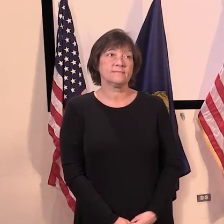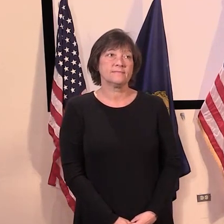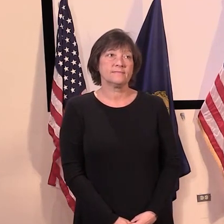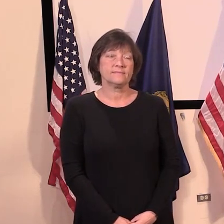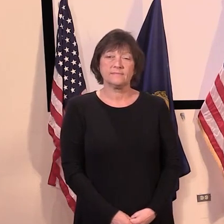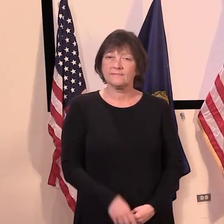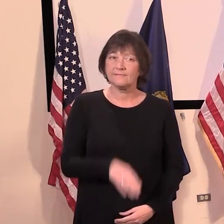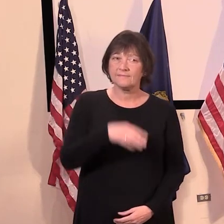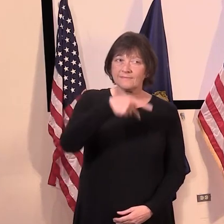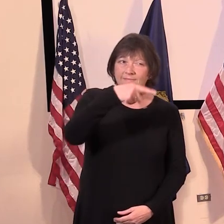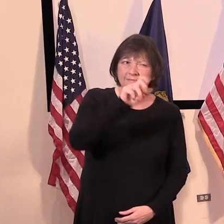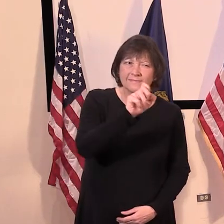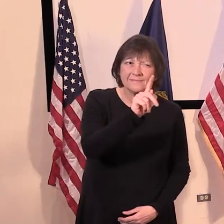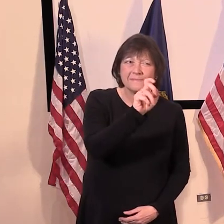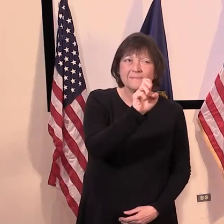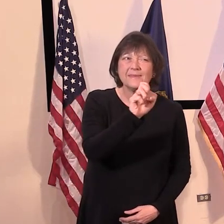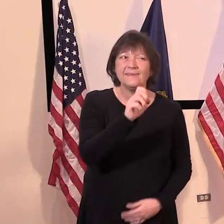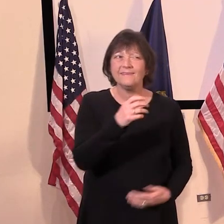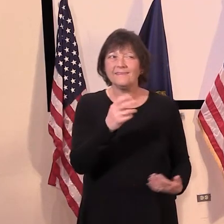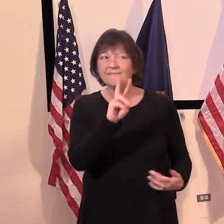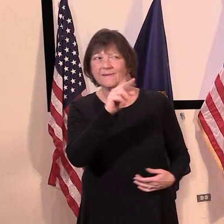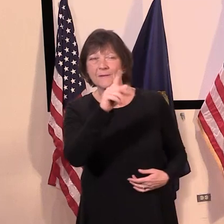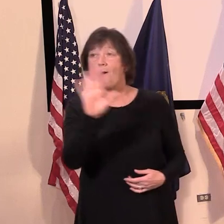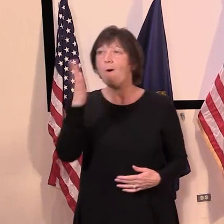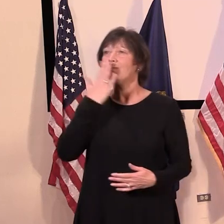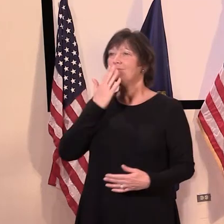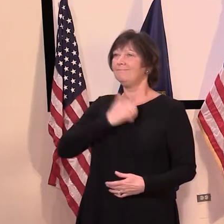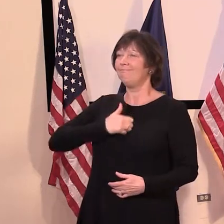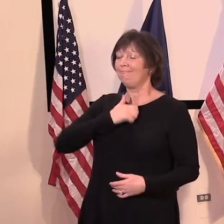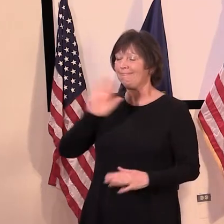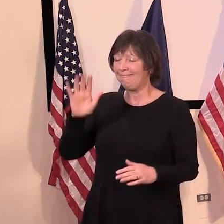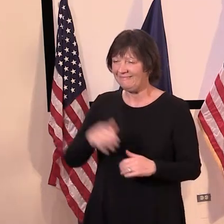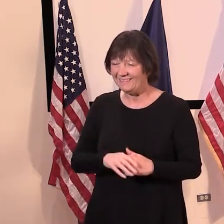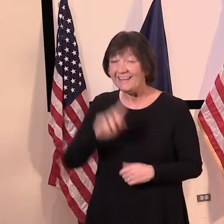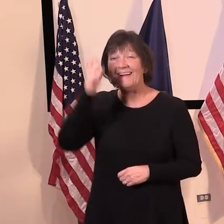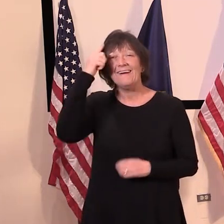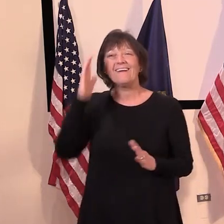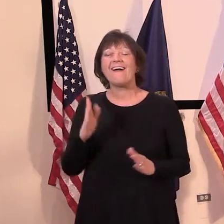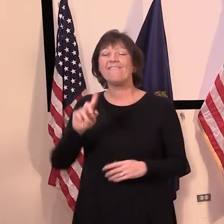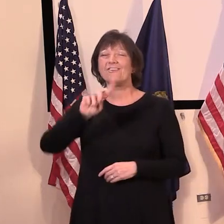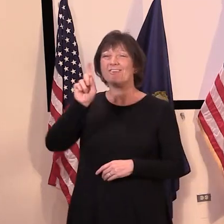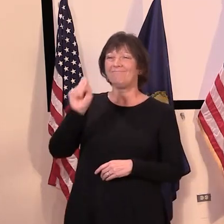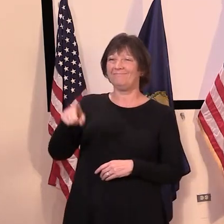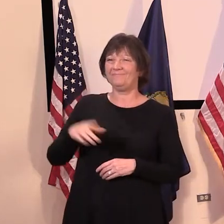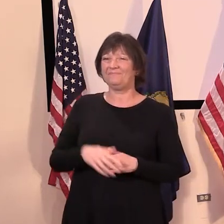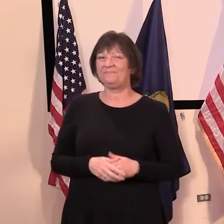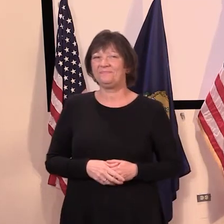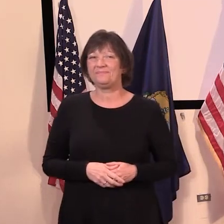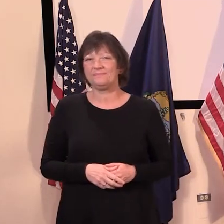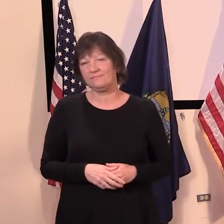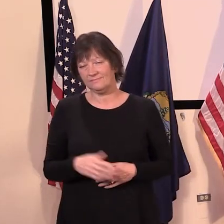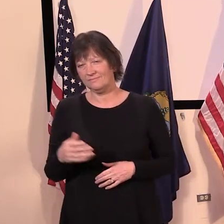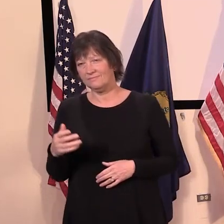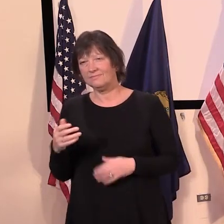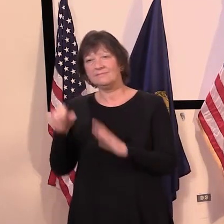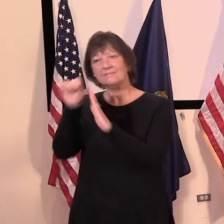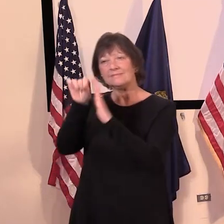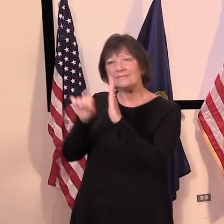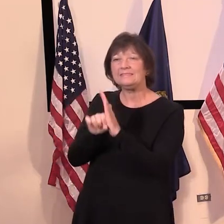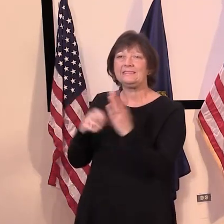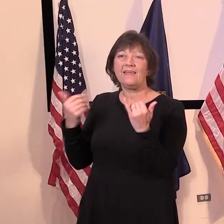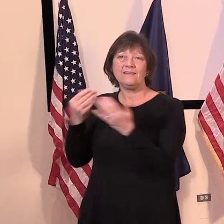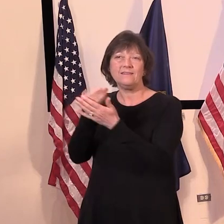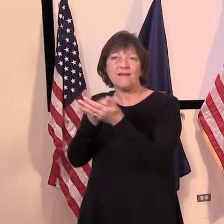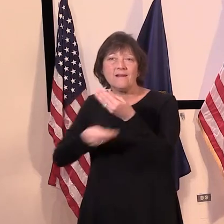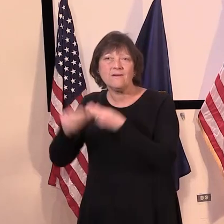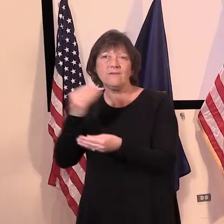Pete, BPR. I apologize. Um, governor, in anticipation of likely revenue shortfalls for the current